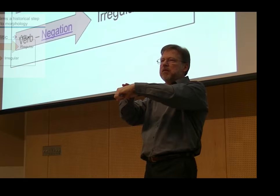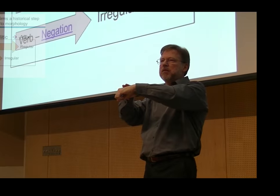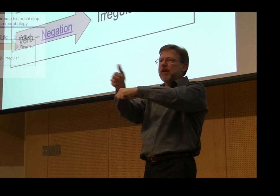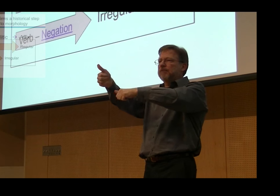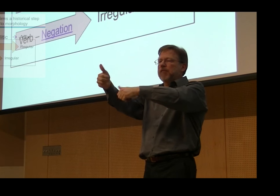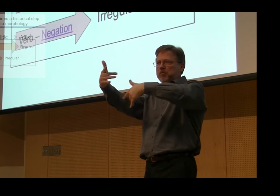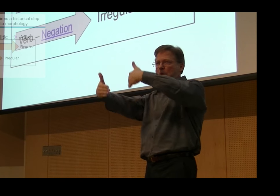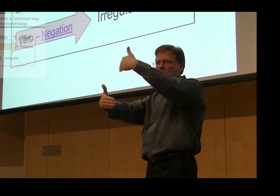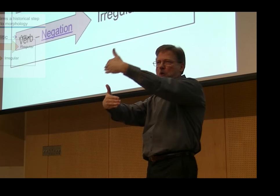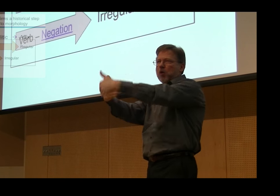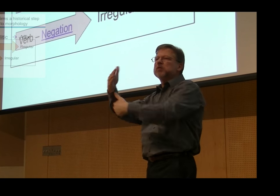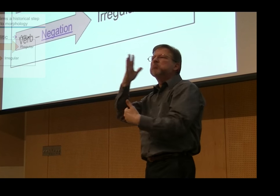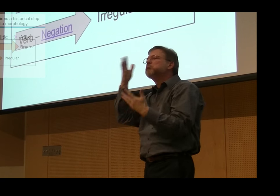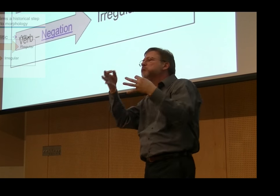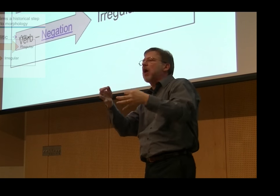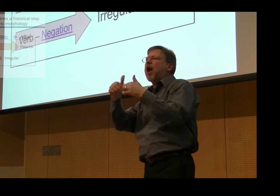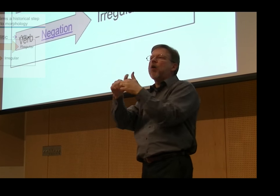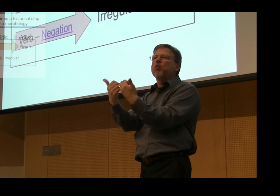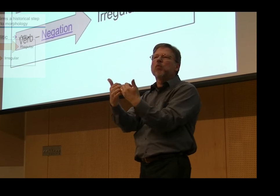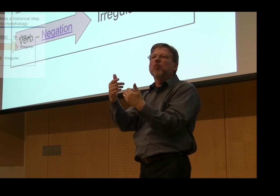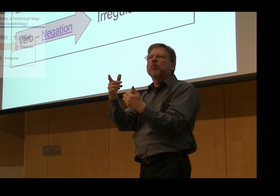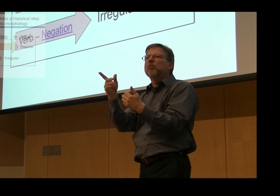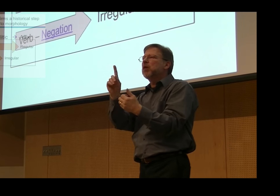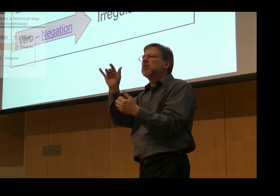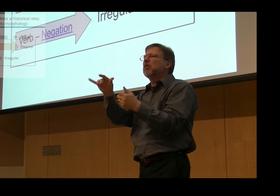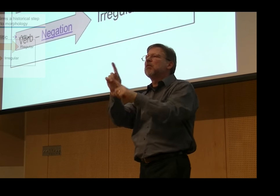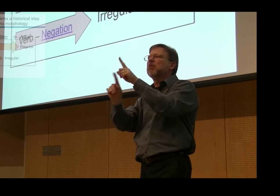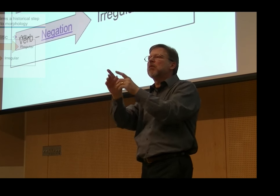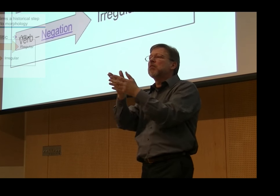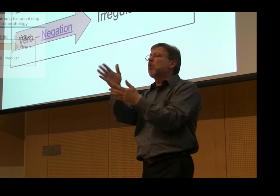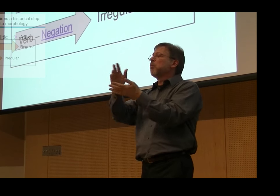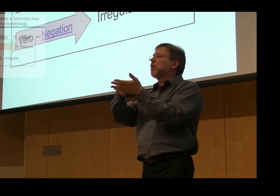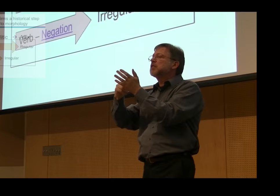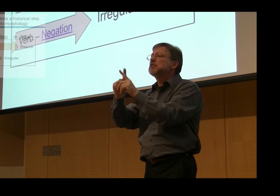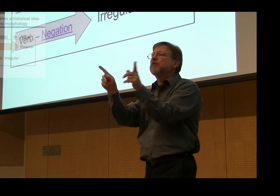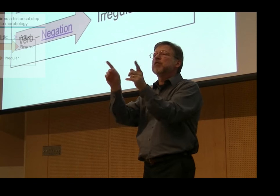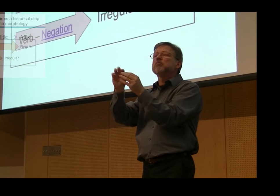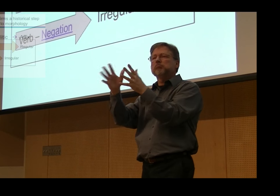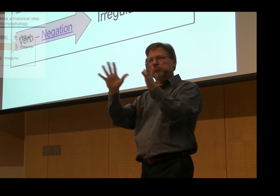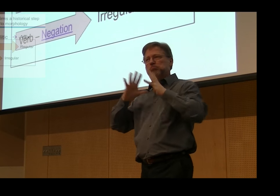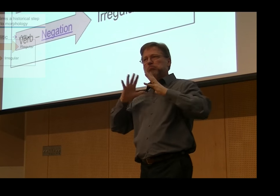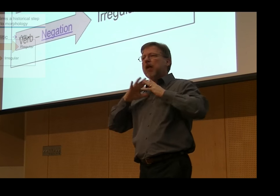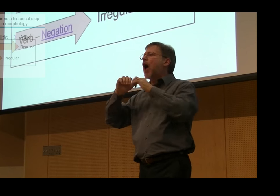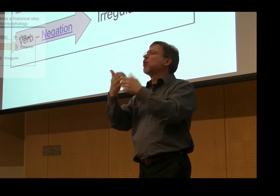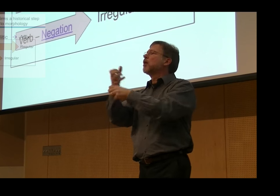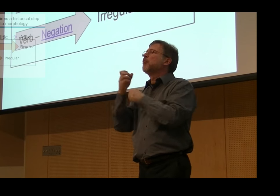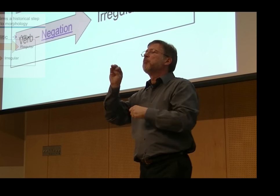provided for a foundation for the language to develop. And then